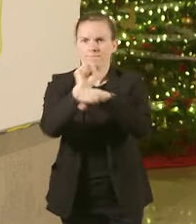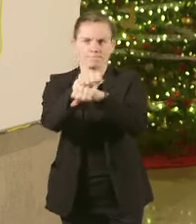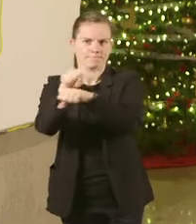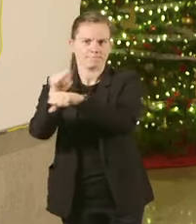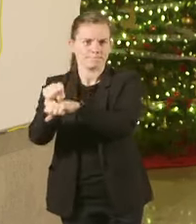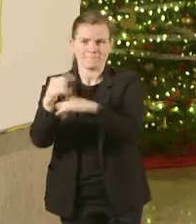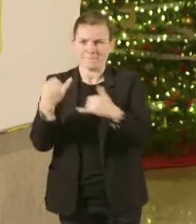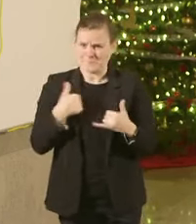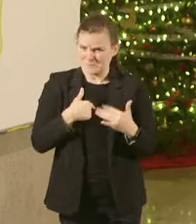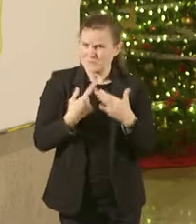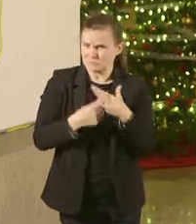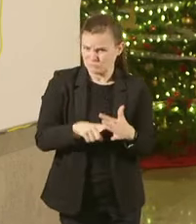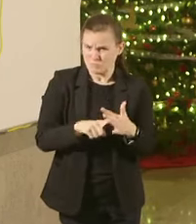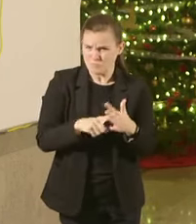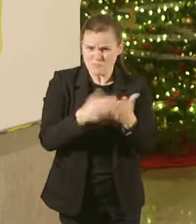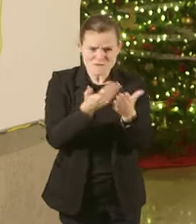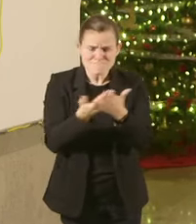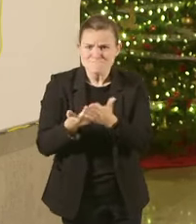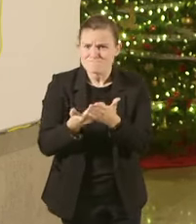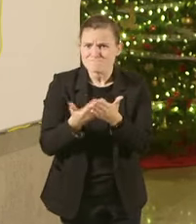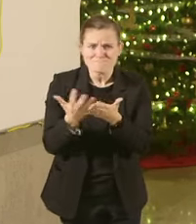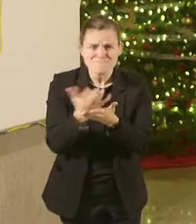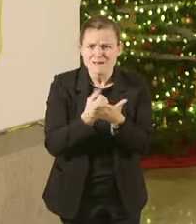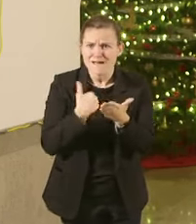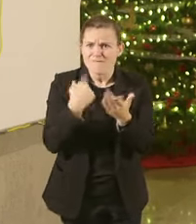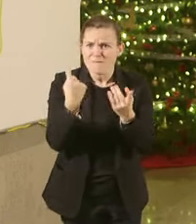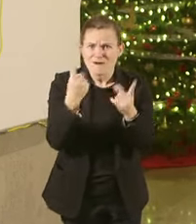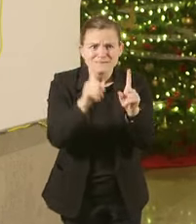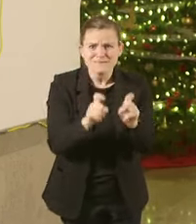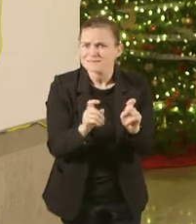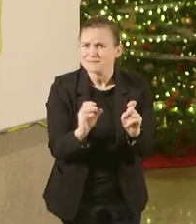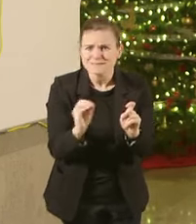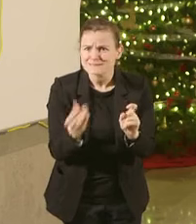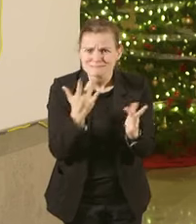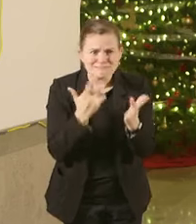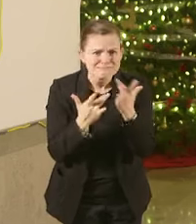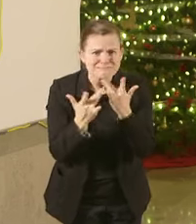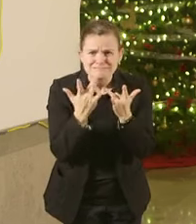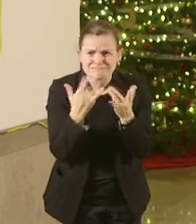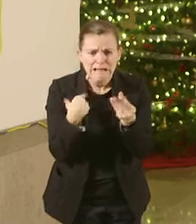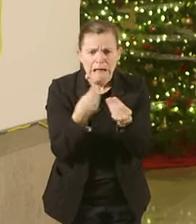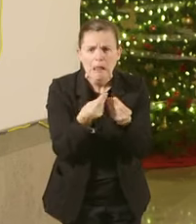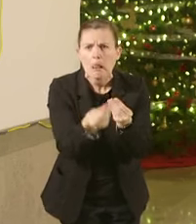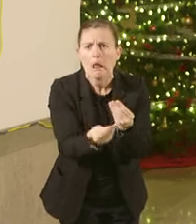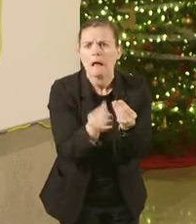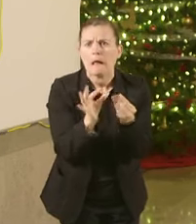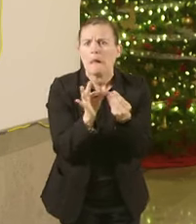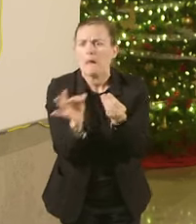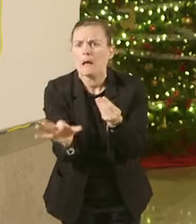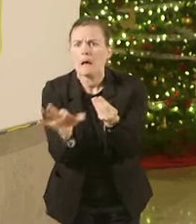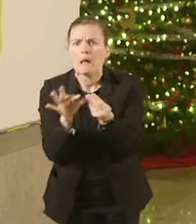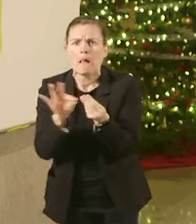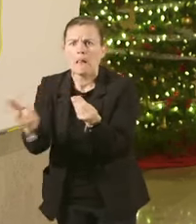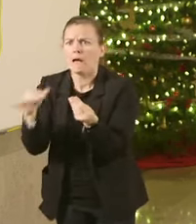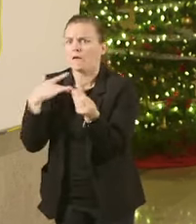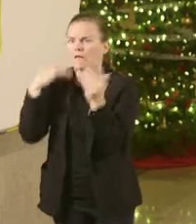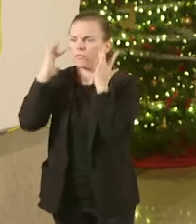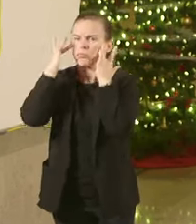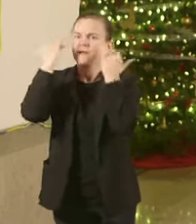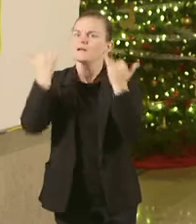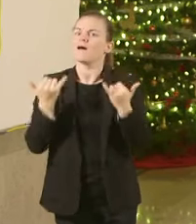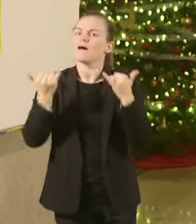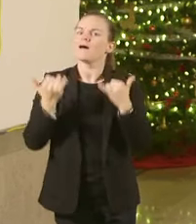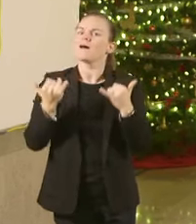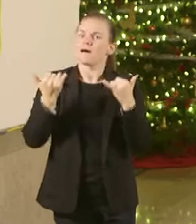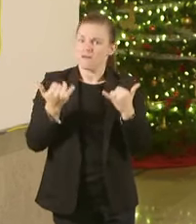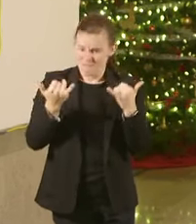needed to do a test that we were going to run out of test And there was a big panic about that and we didn't because people come together in